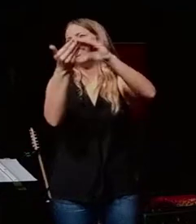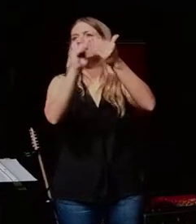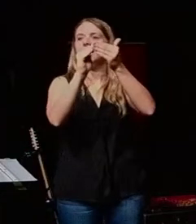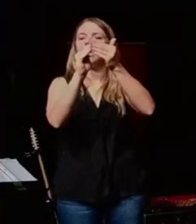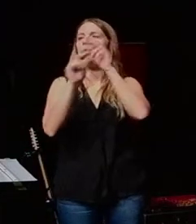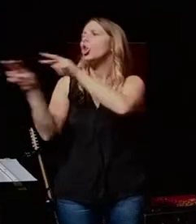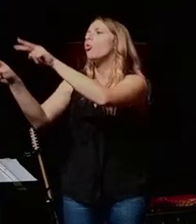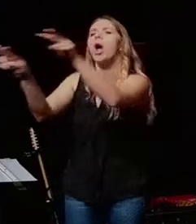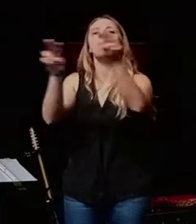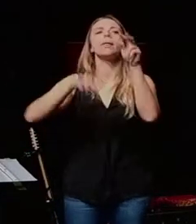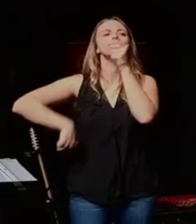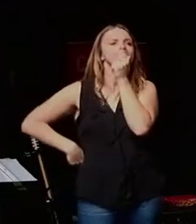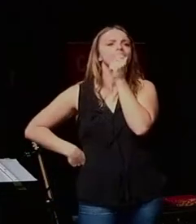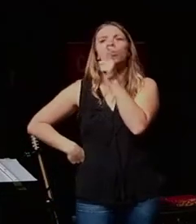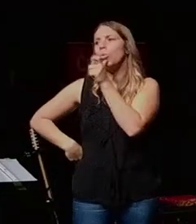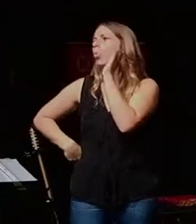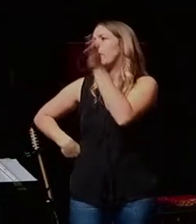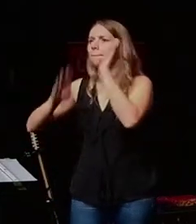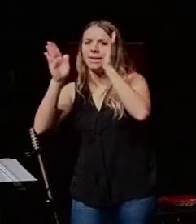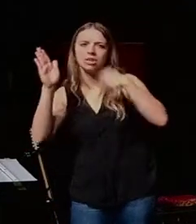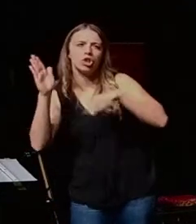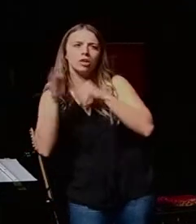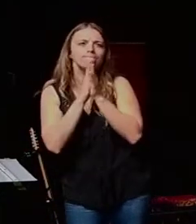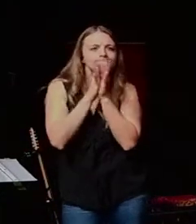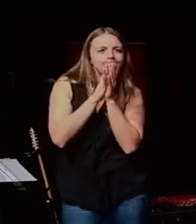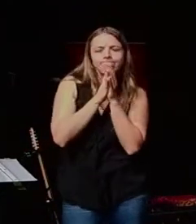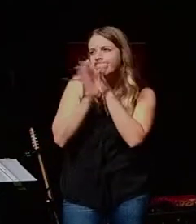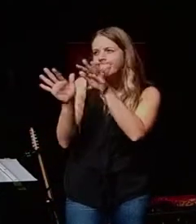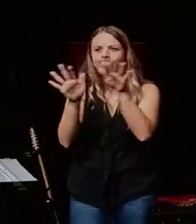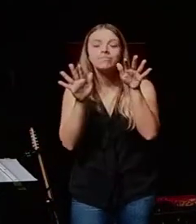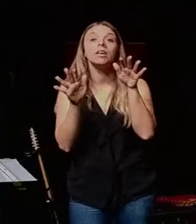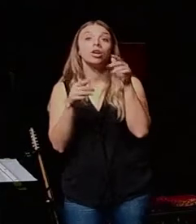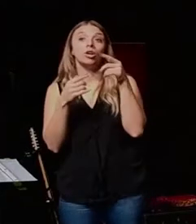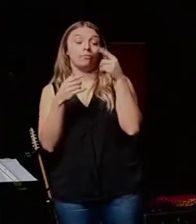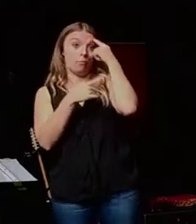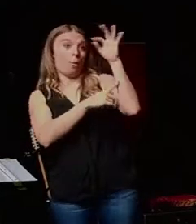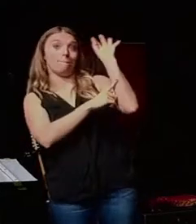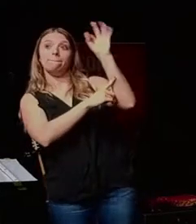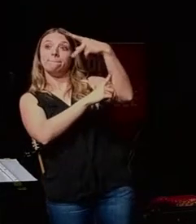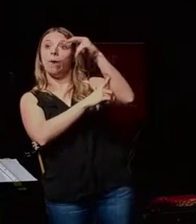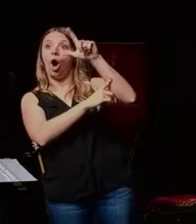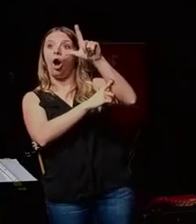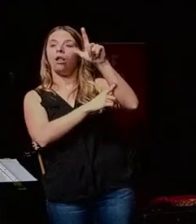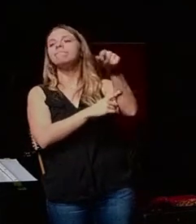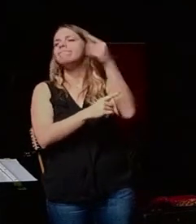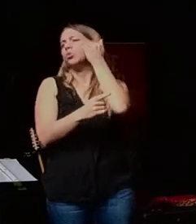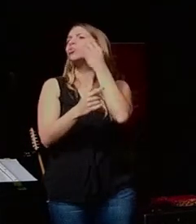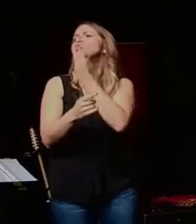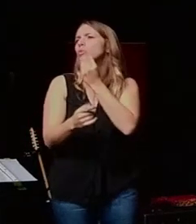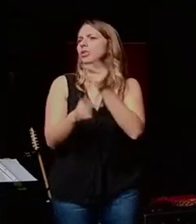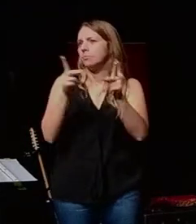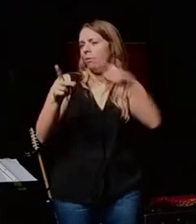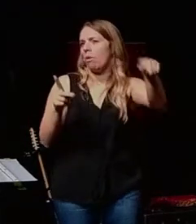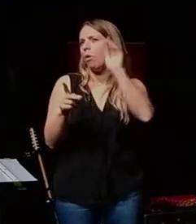people who are most likely to listen to us? And for Paul, in that season of things, it was the Jewish congregation, it was